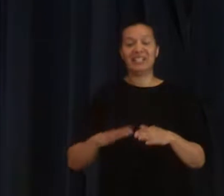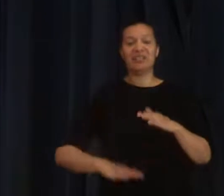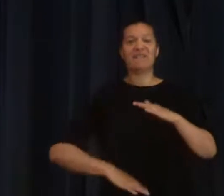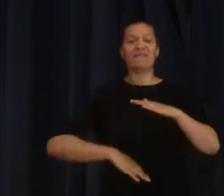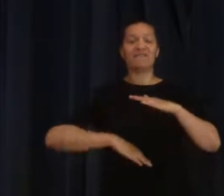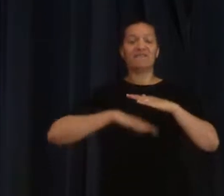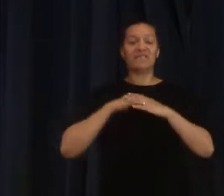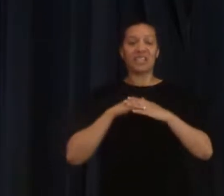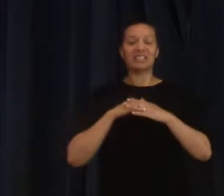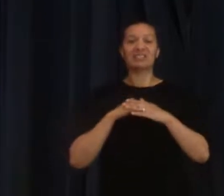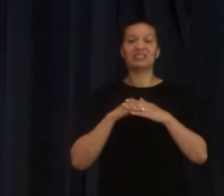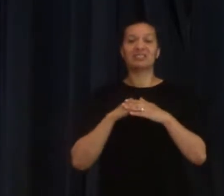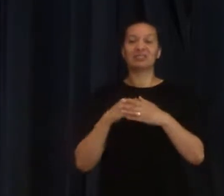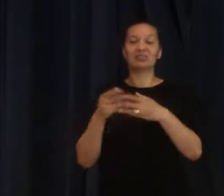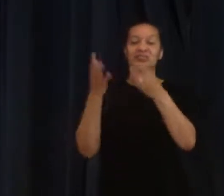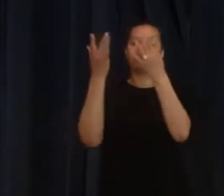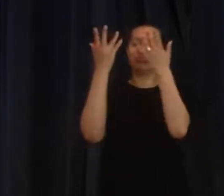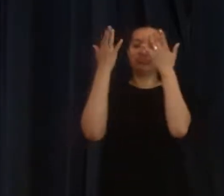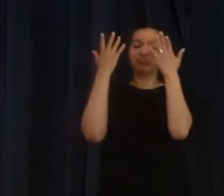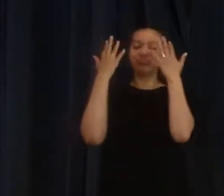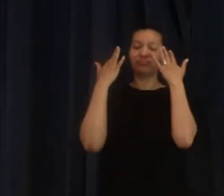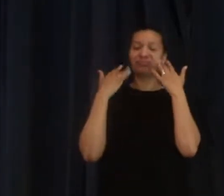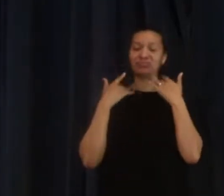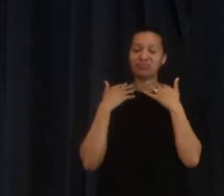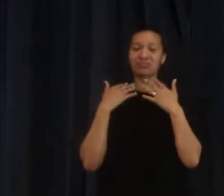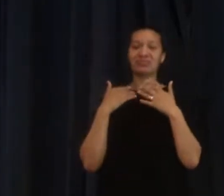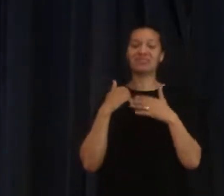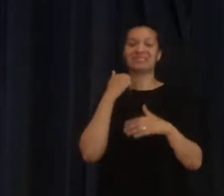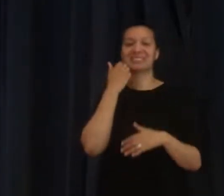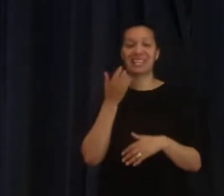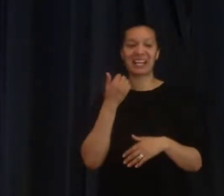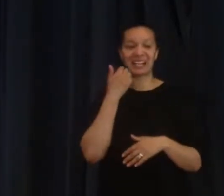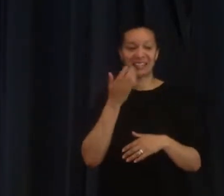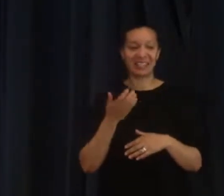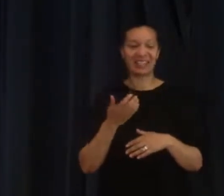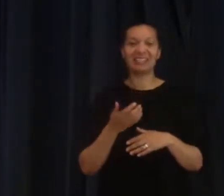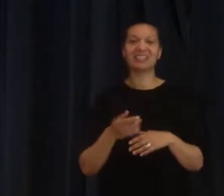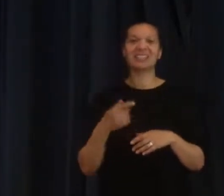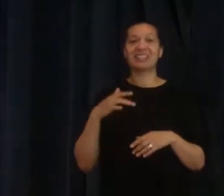filled with the Holy Spirit daily because he's like a sieve healing and